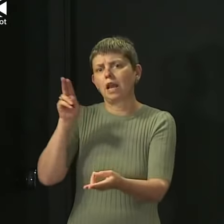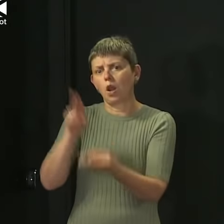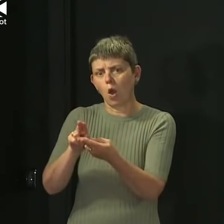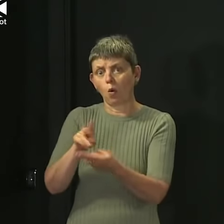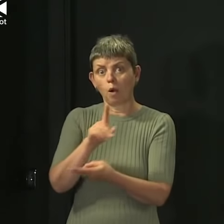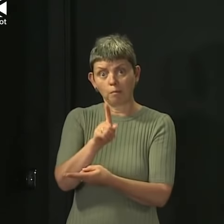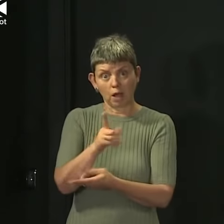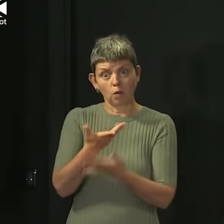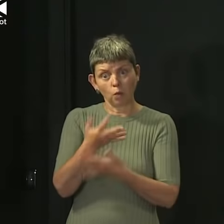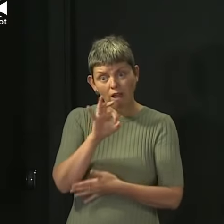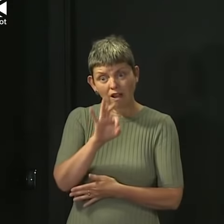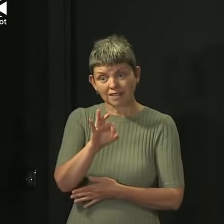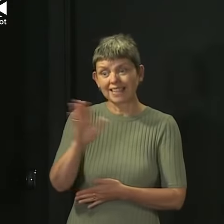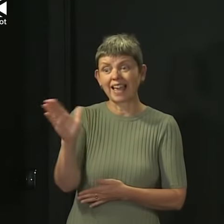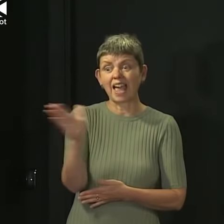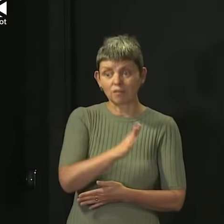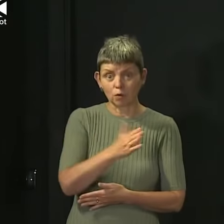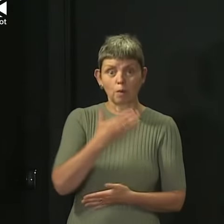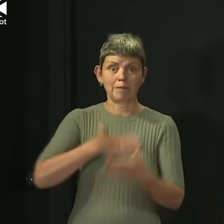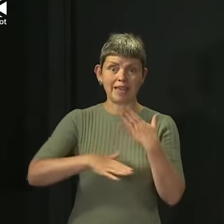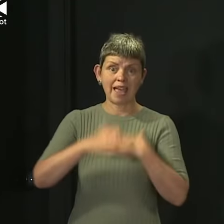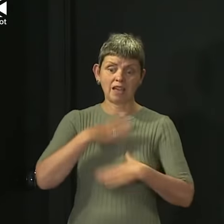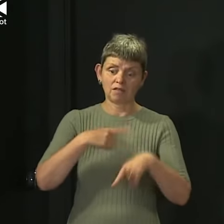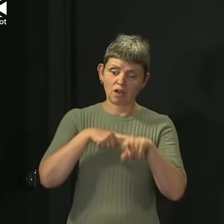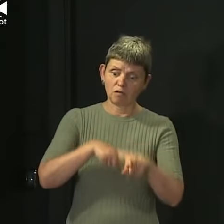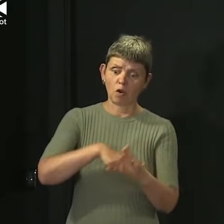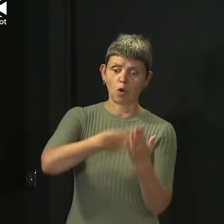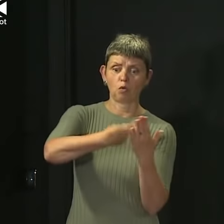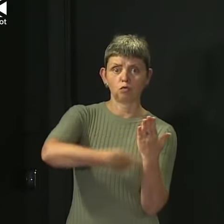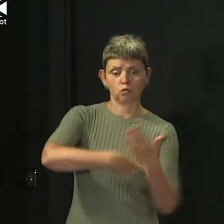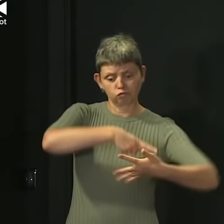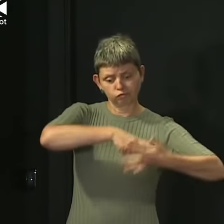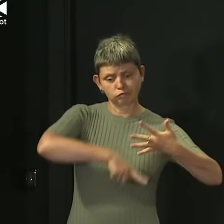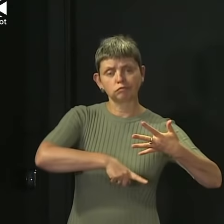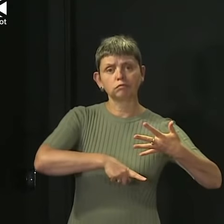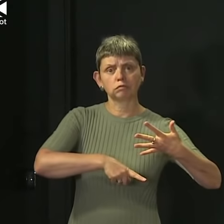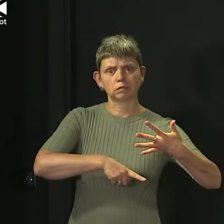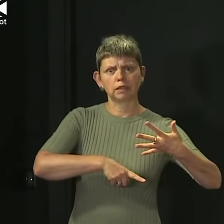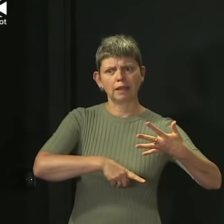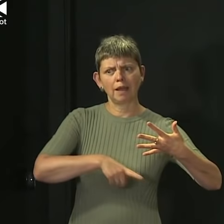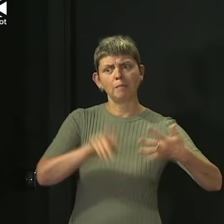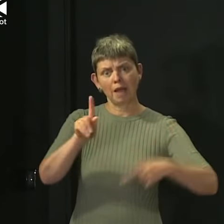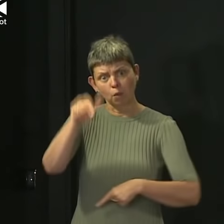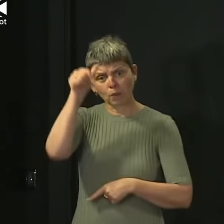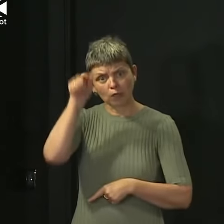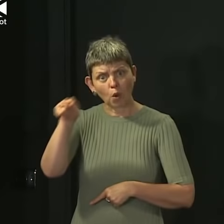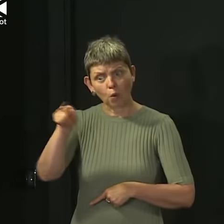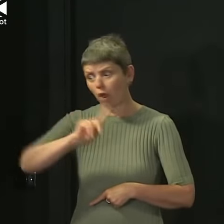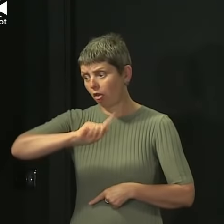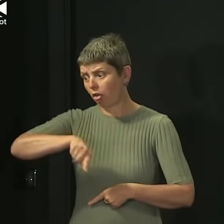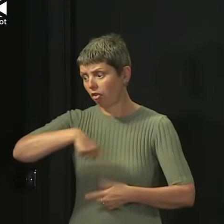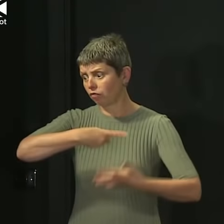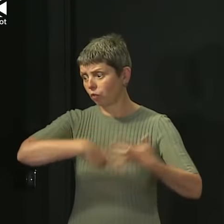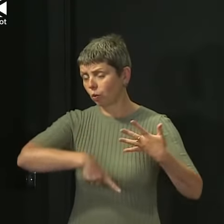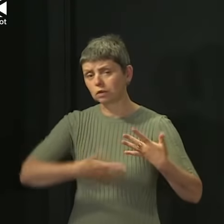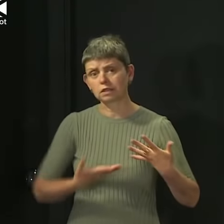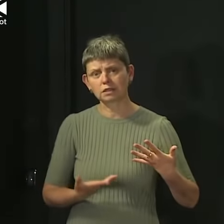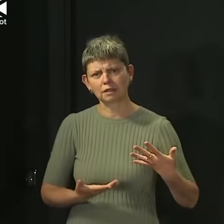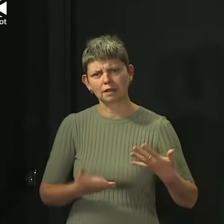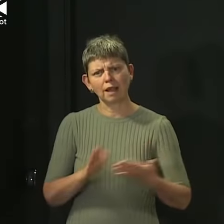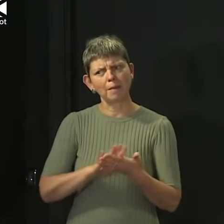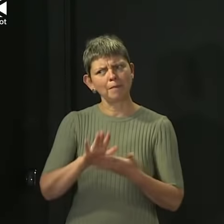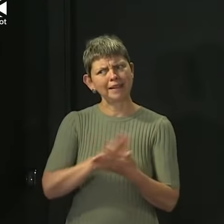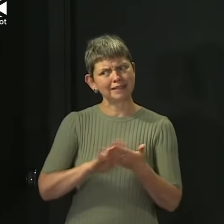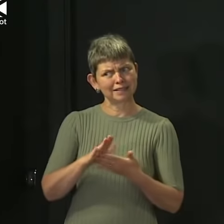asking everybody to behave in a really precautionary manner right now. And given that we know rules were breached, I don't think we can be 100